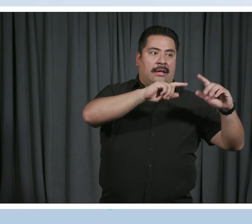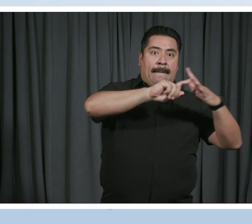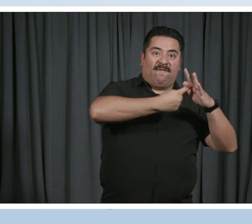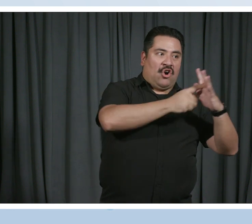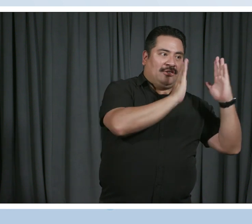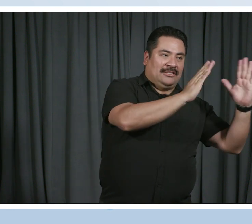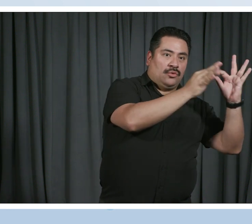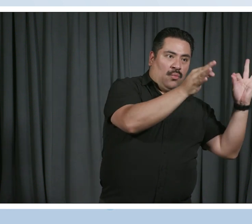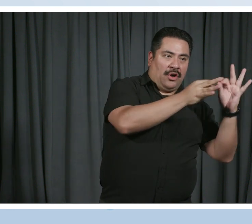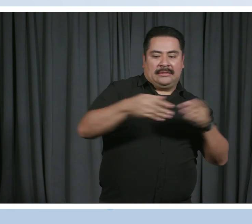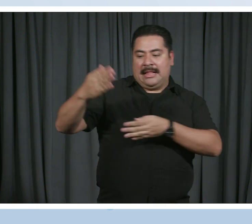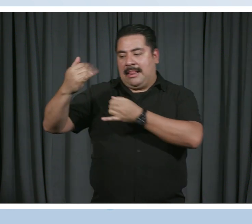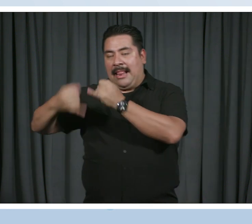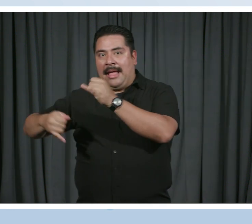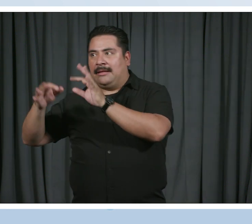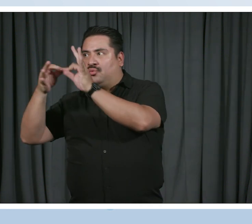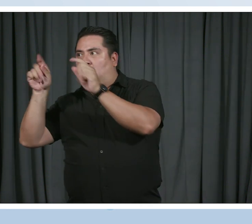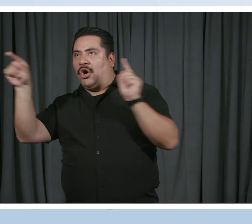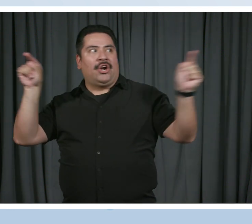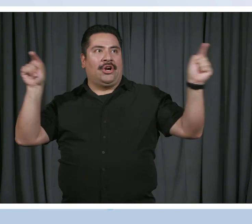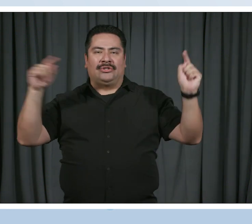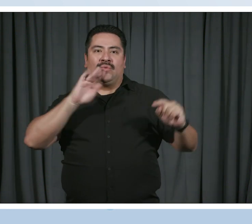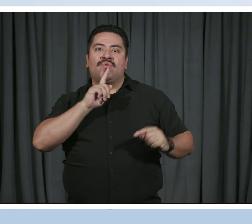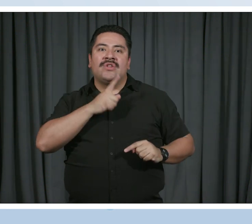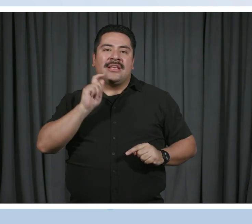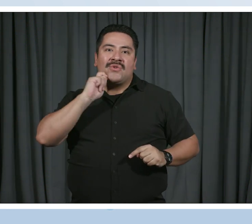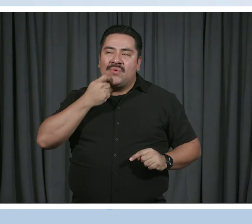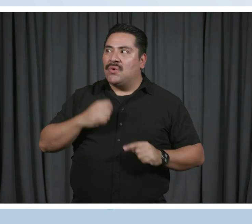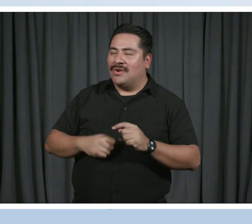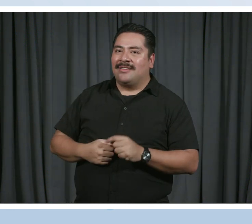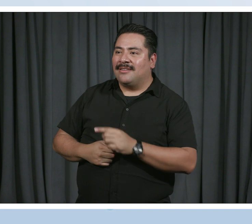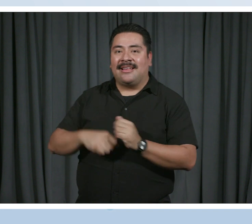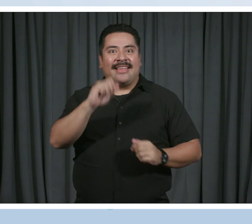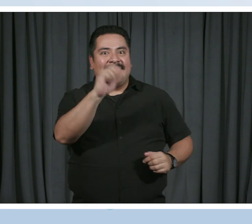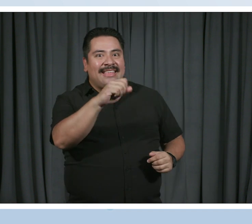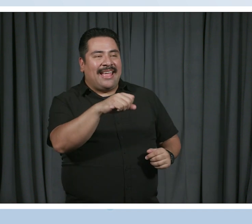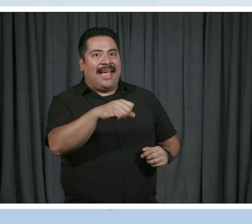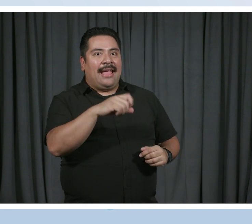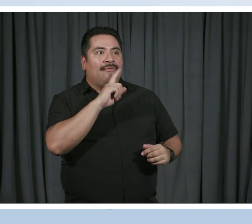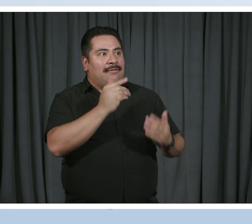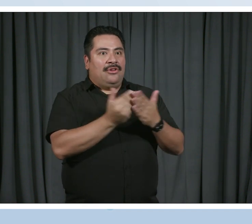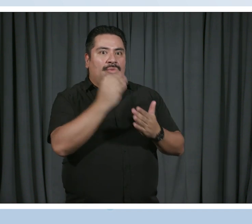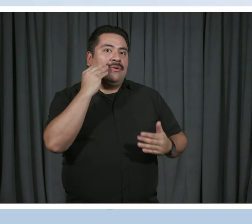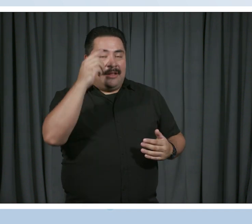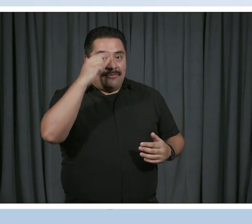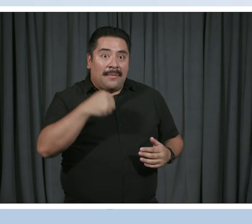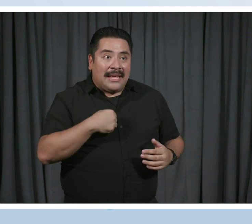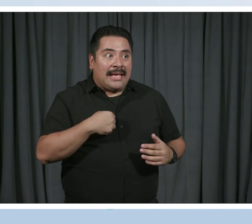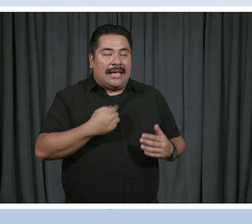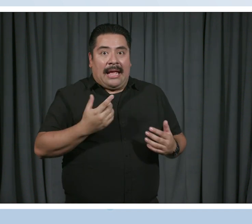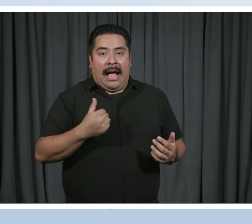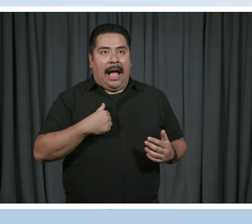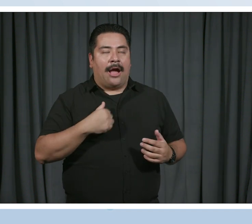display at Central West. Yeah, I never had experienced that before. That was really new. Not only did I